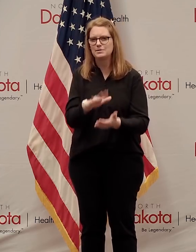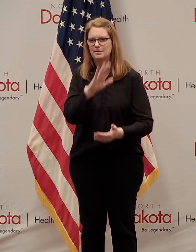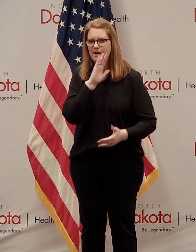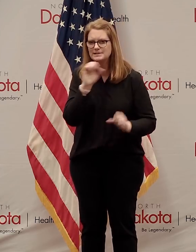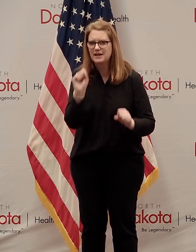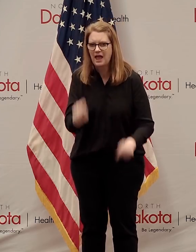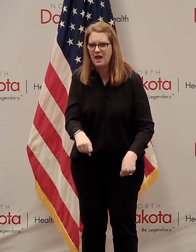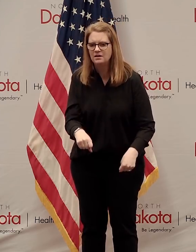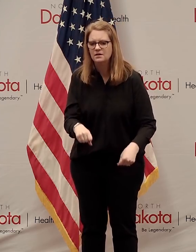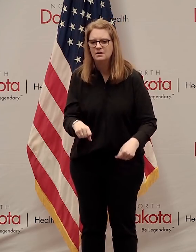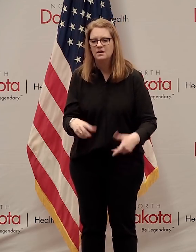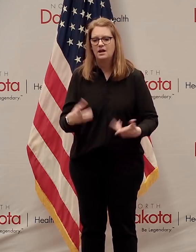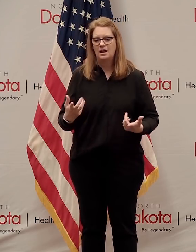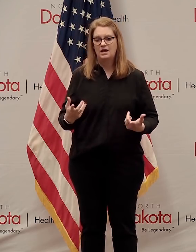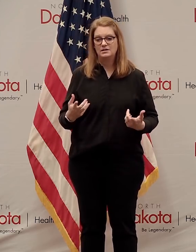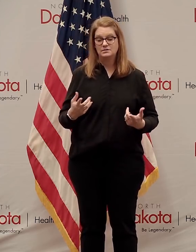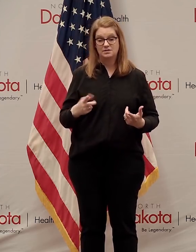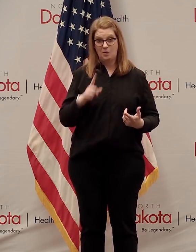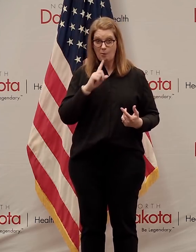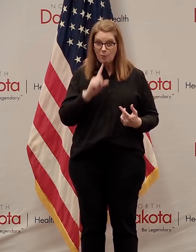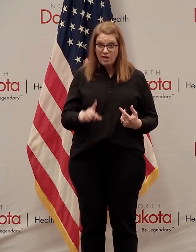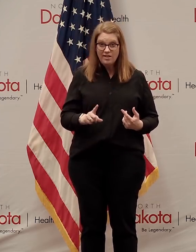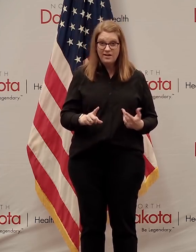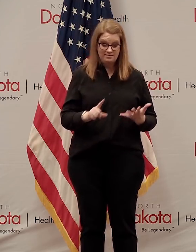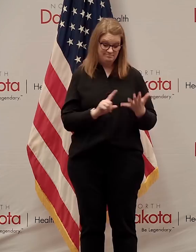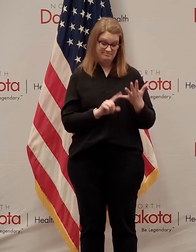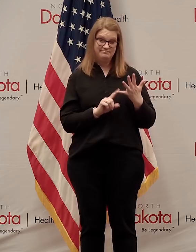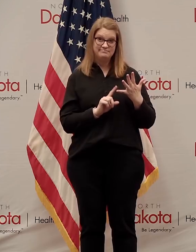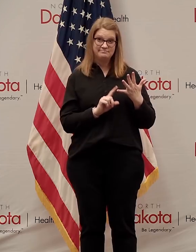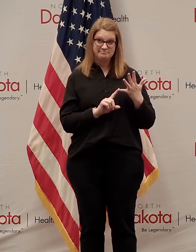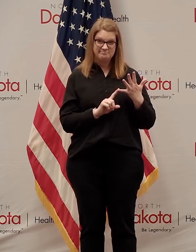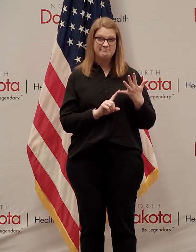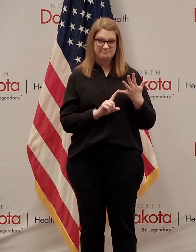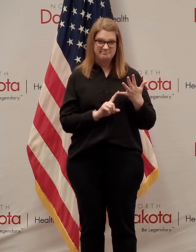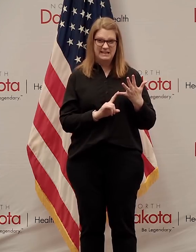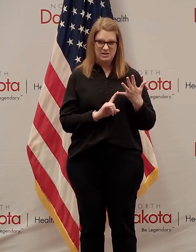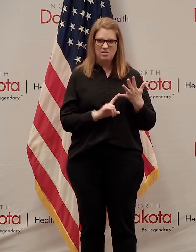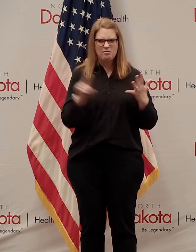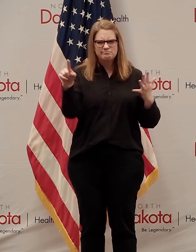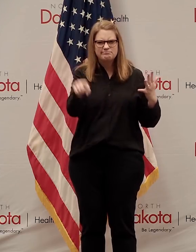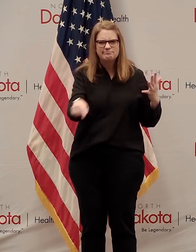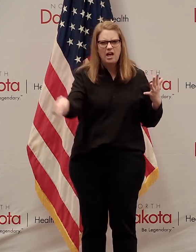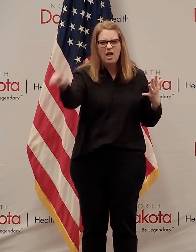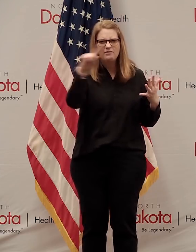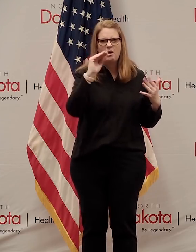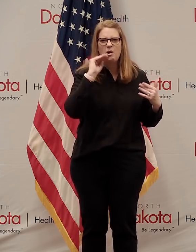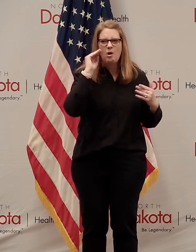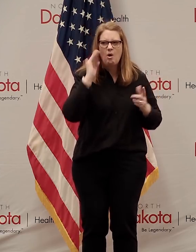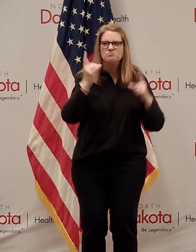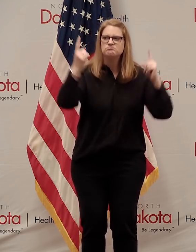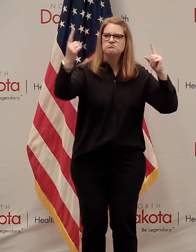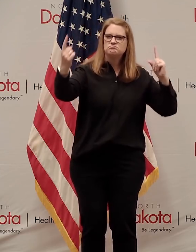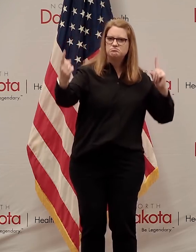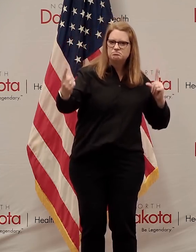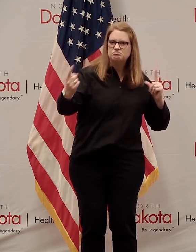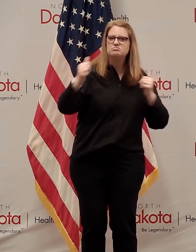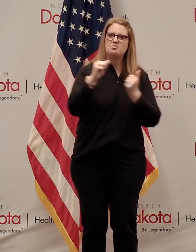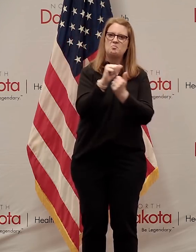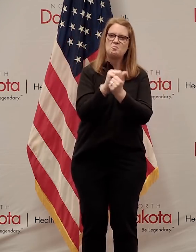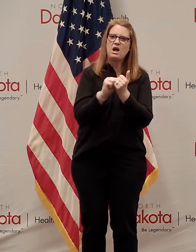And so far because of the great work on the physical distancing and hygiene practices of